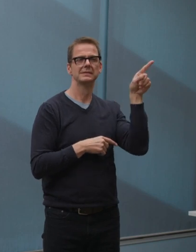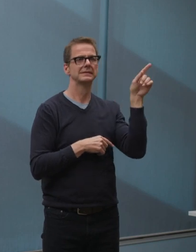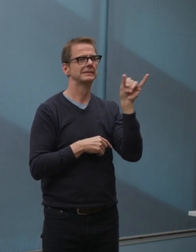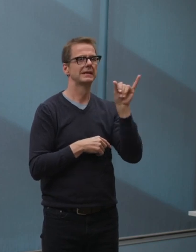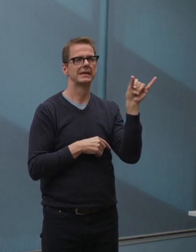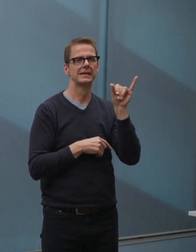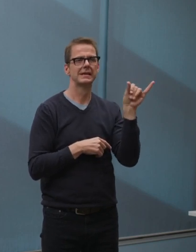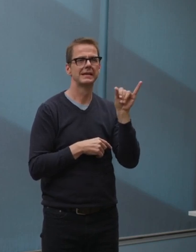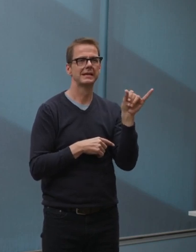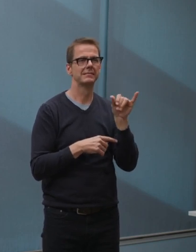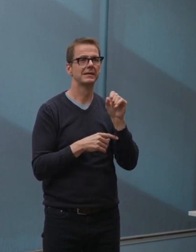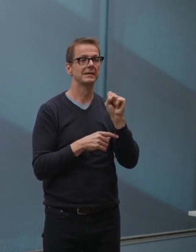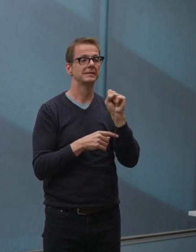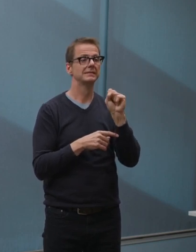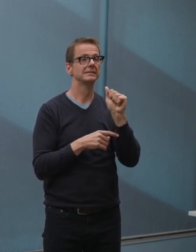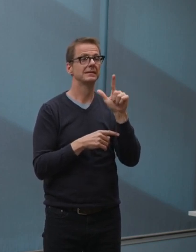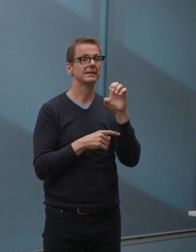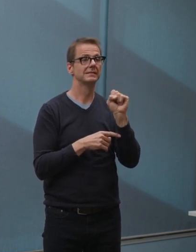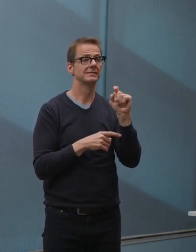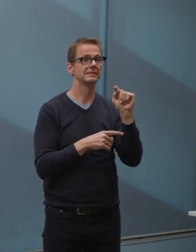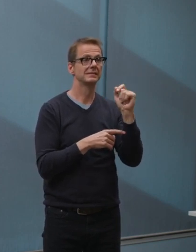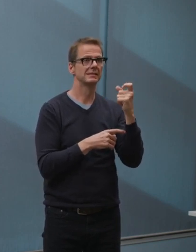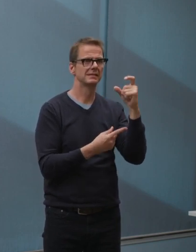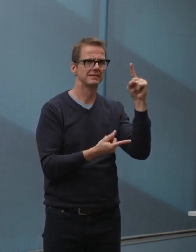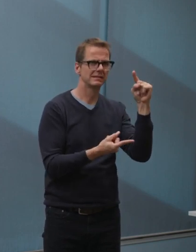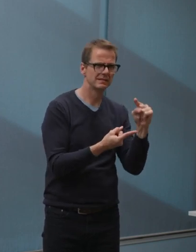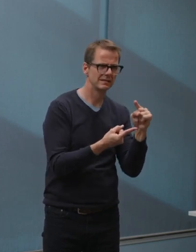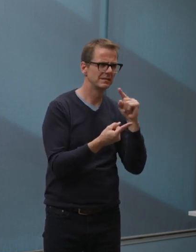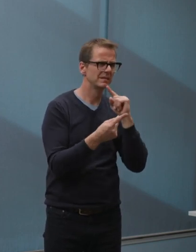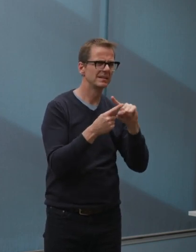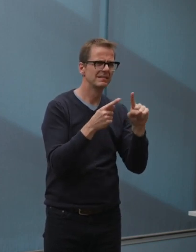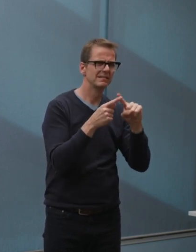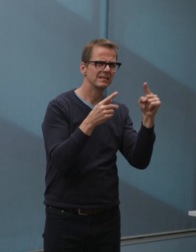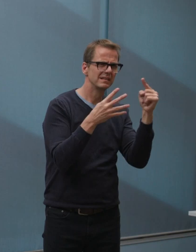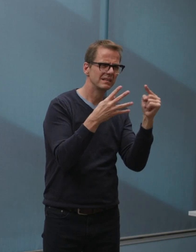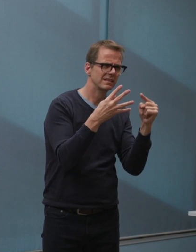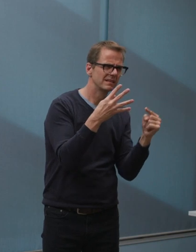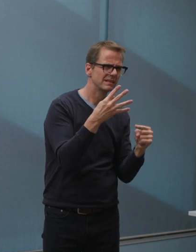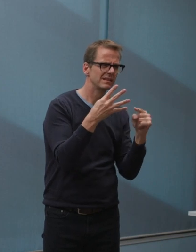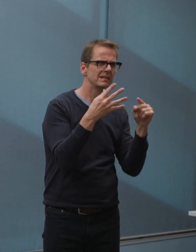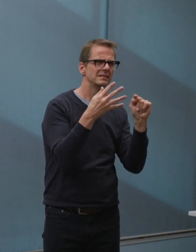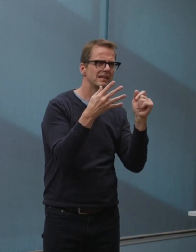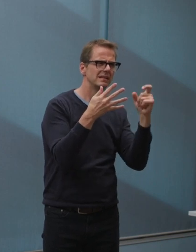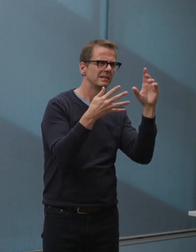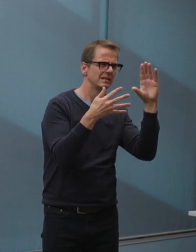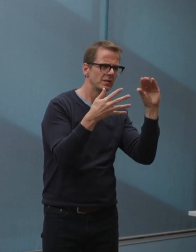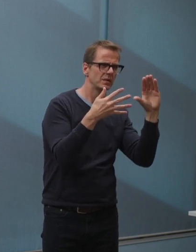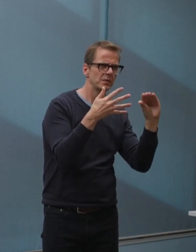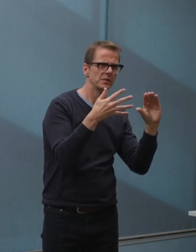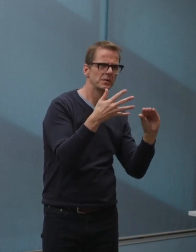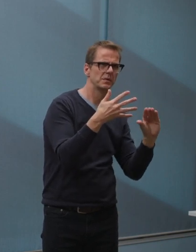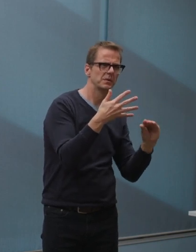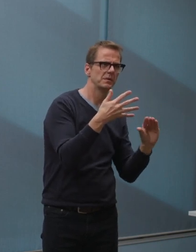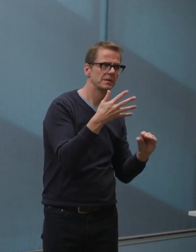loss of those during this downturn is devastating for them. But at least when things recover, they'll get those back.